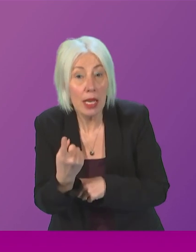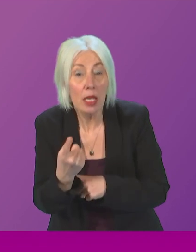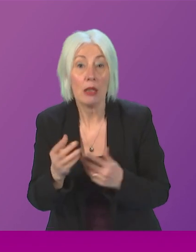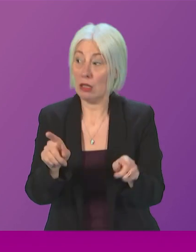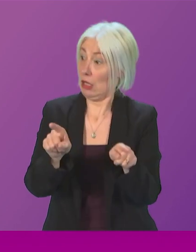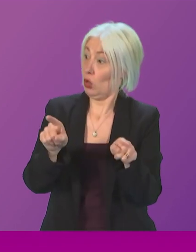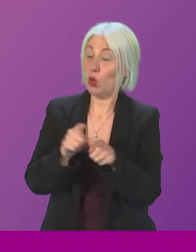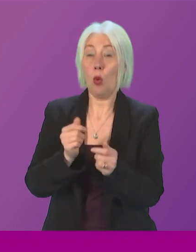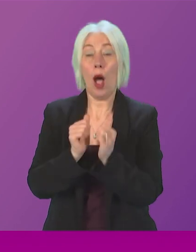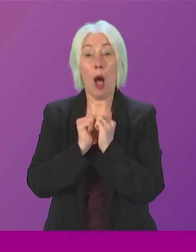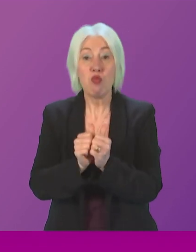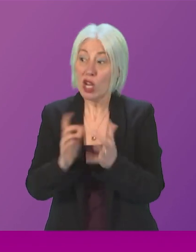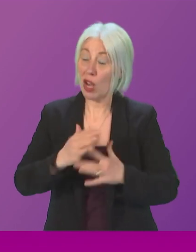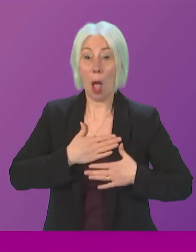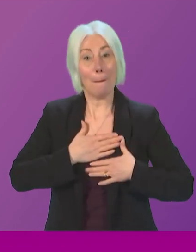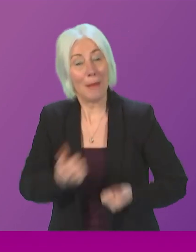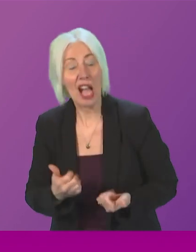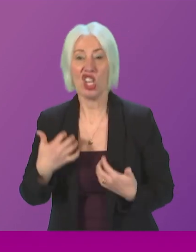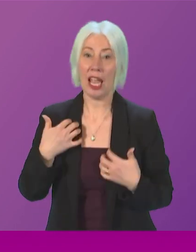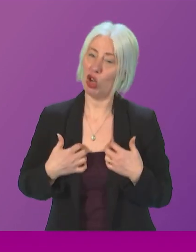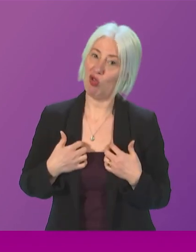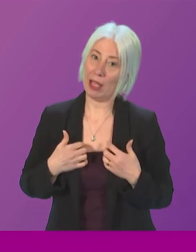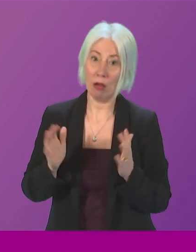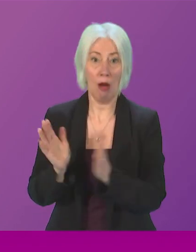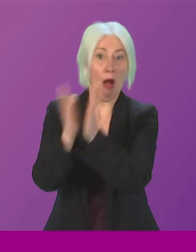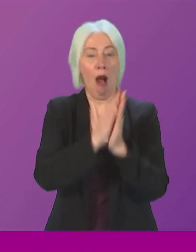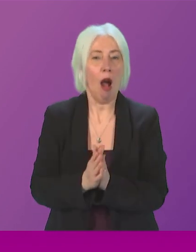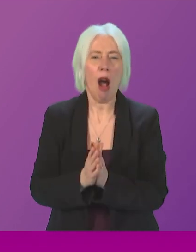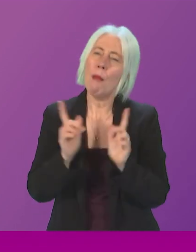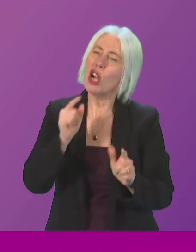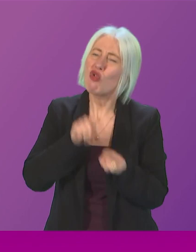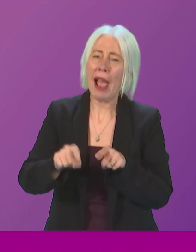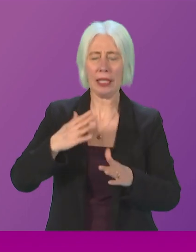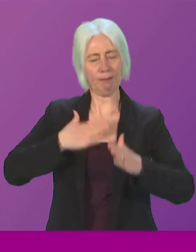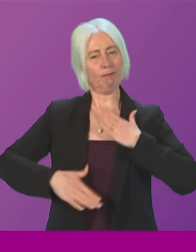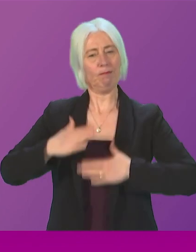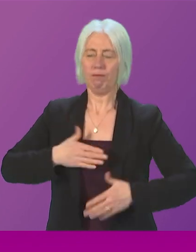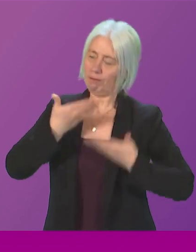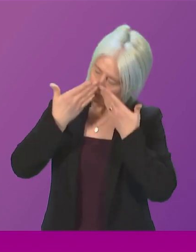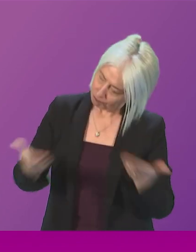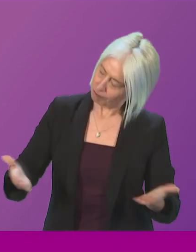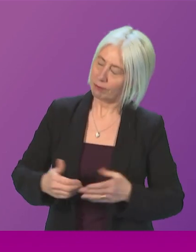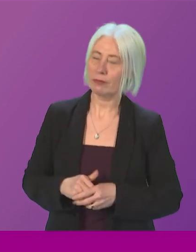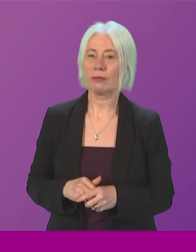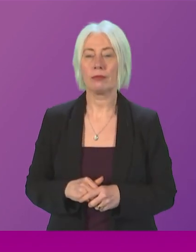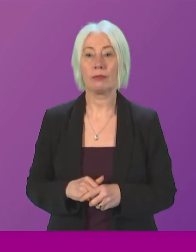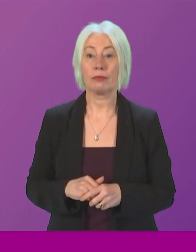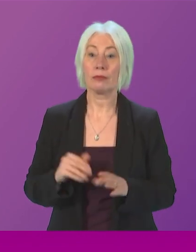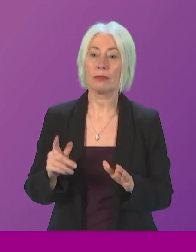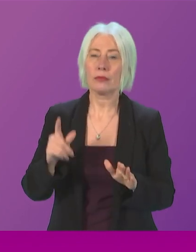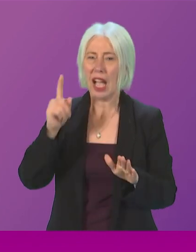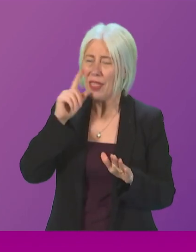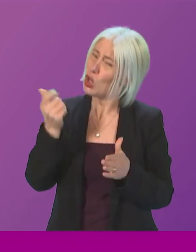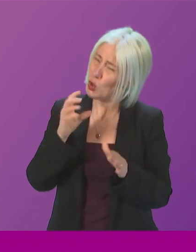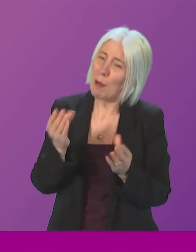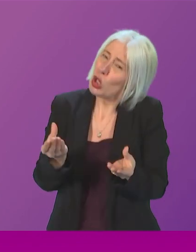while I appreciate your passion and interest, that we try and behave ourselves with decorum. Mr Sarwar. I think you should be softer with them, presenting